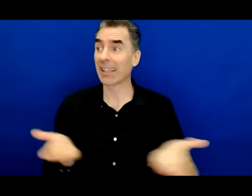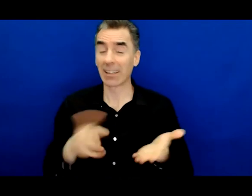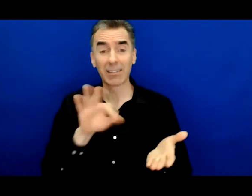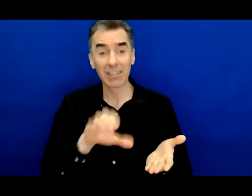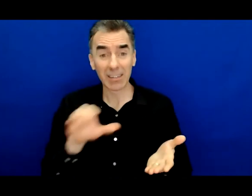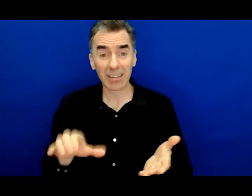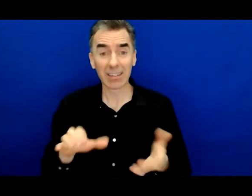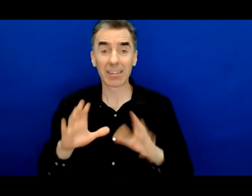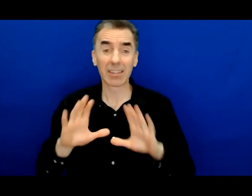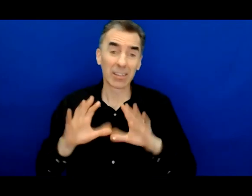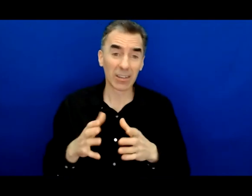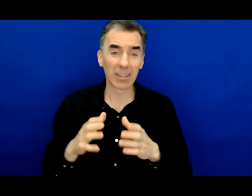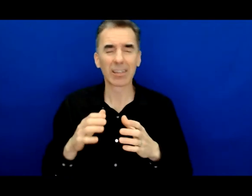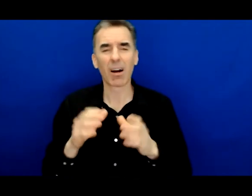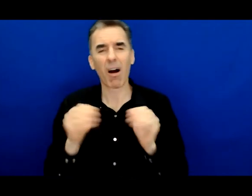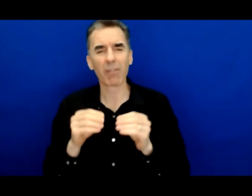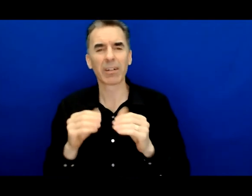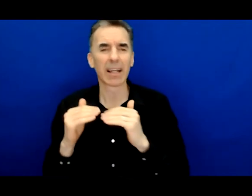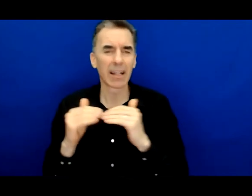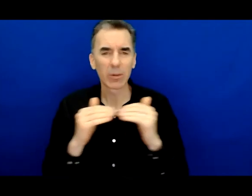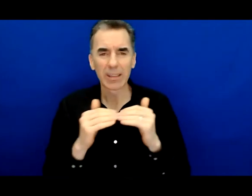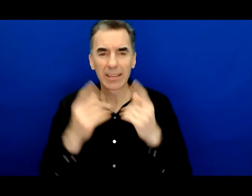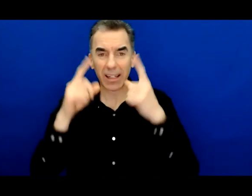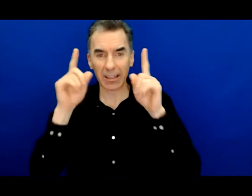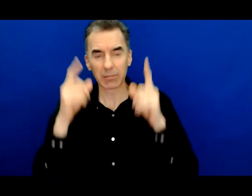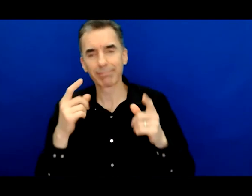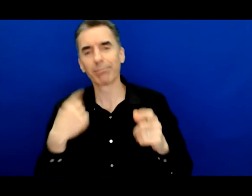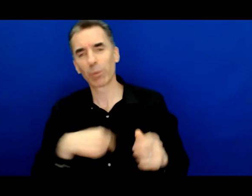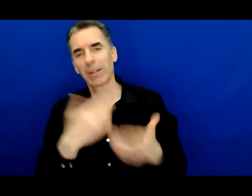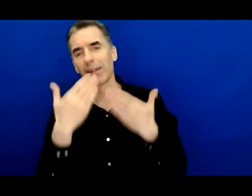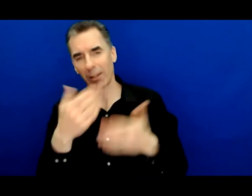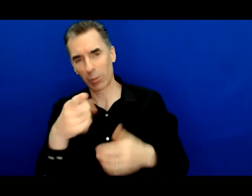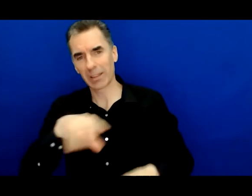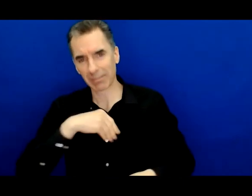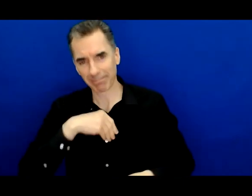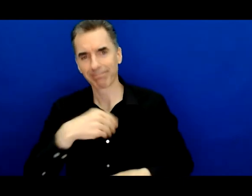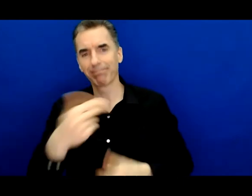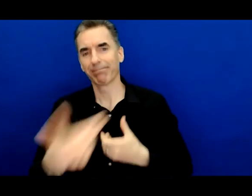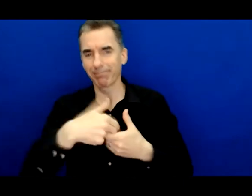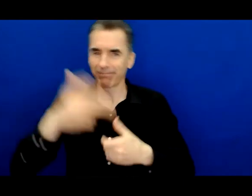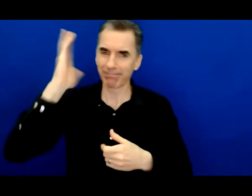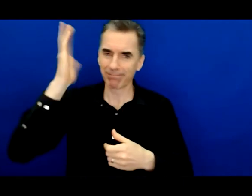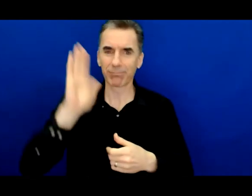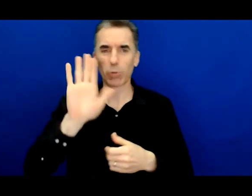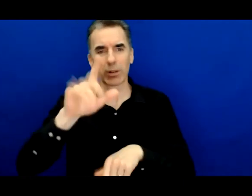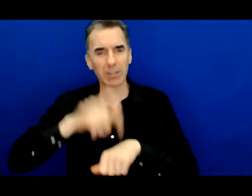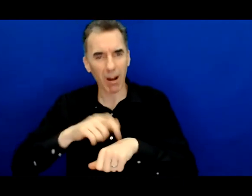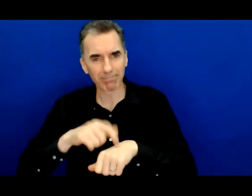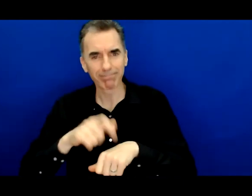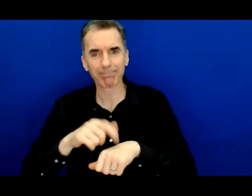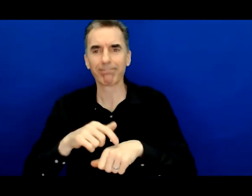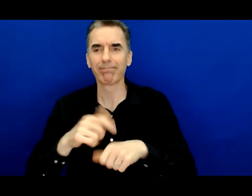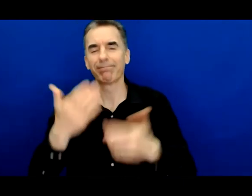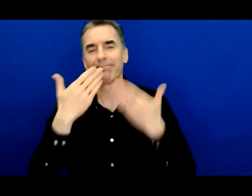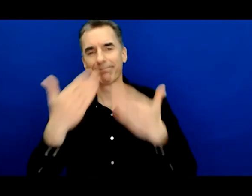and the Office of Student Equity and Success we truly thank you for speaking with us and sharing time with us so let's give